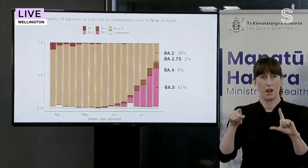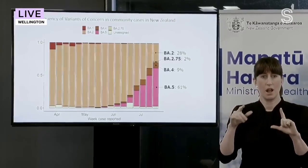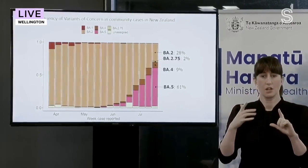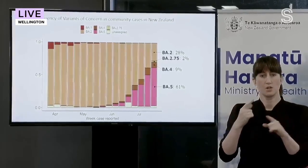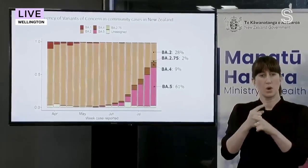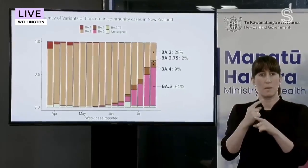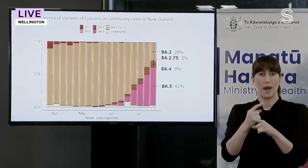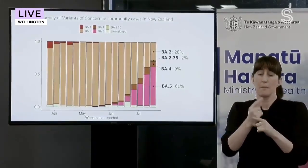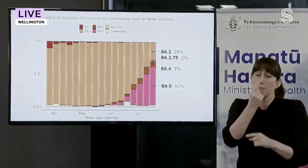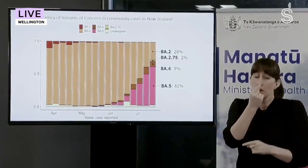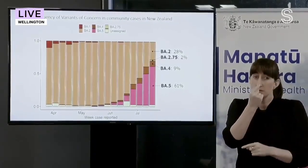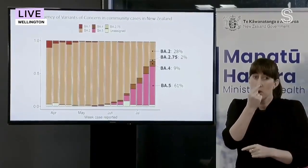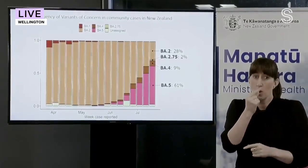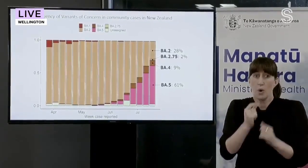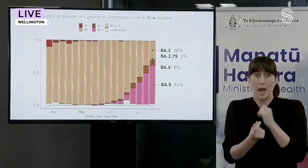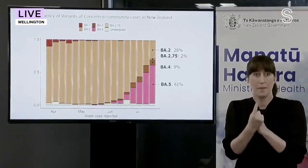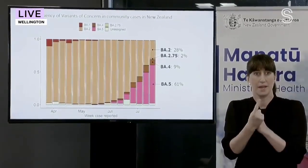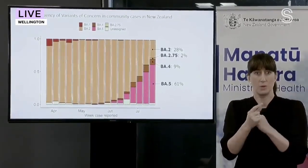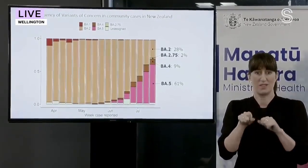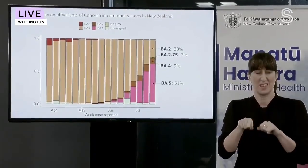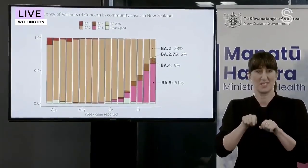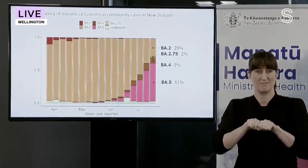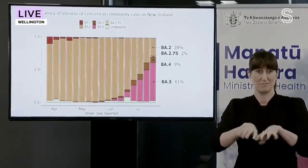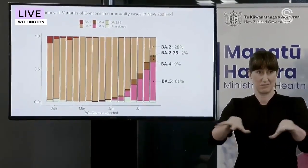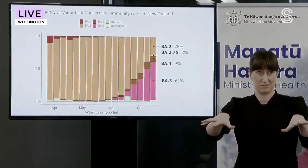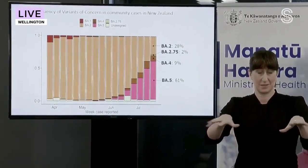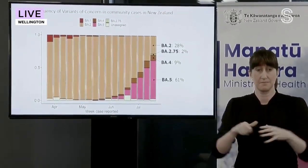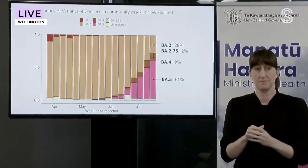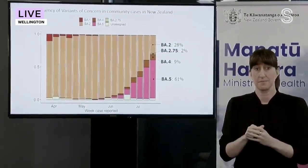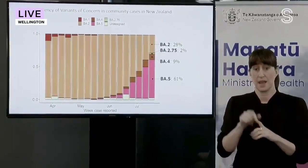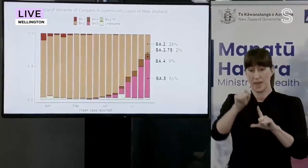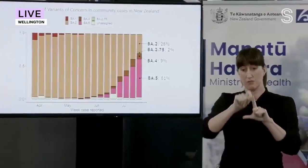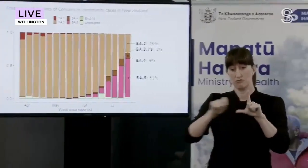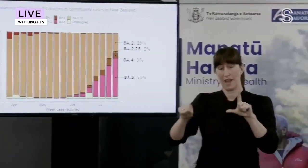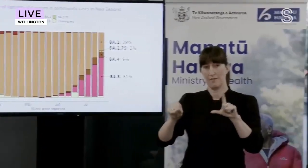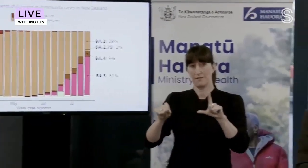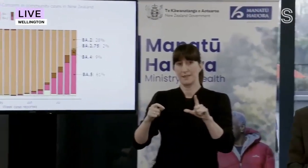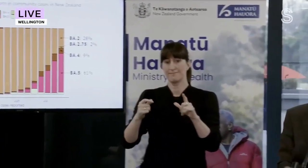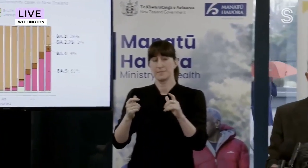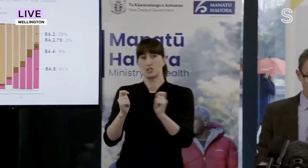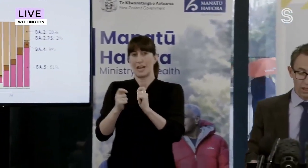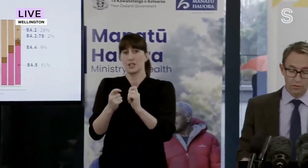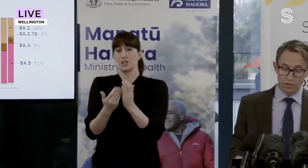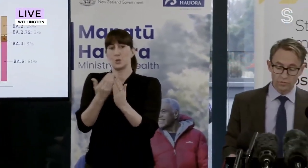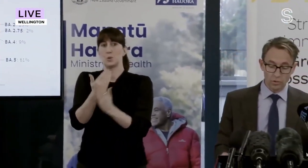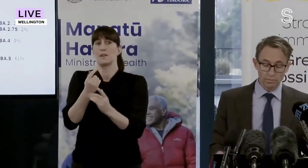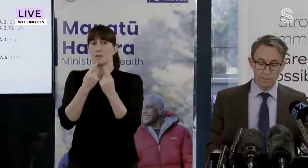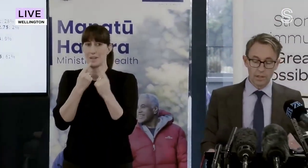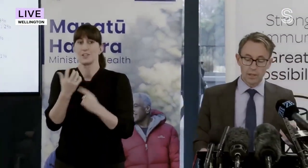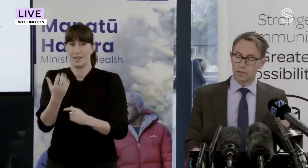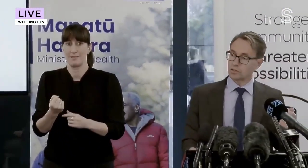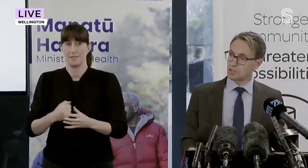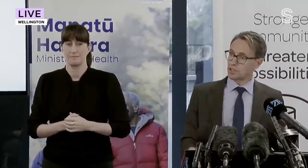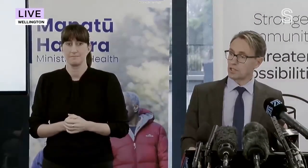of this BA5 wave. The modelling has been updated with two significant new pieces of information. First of all,